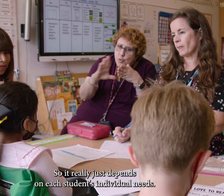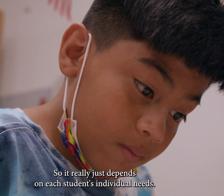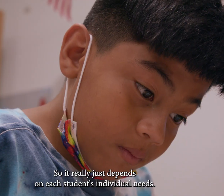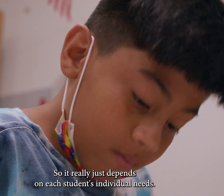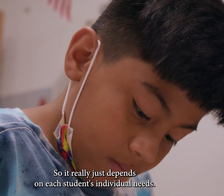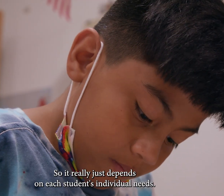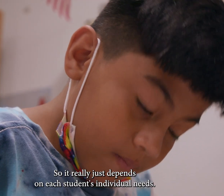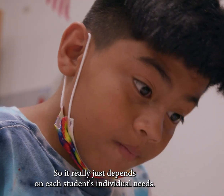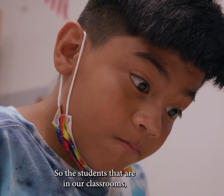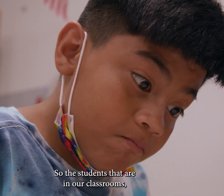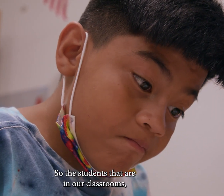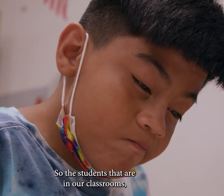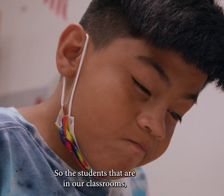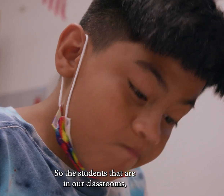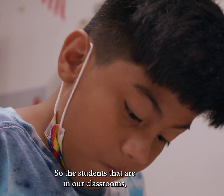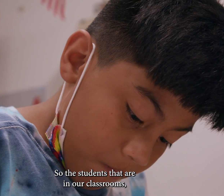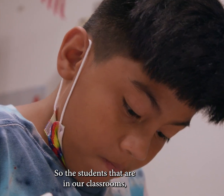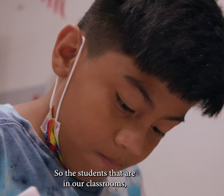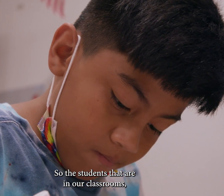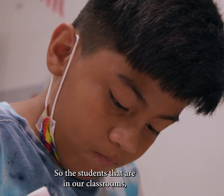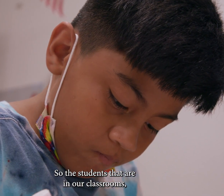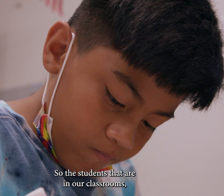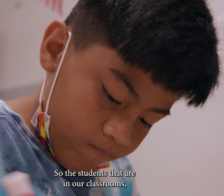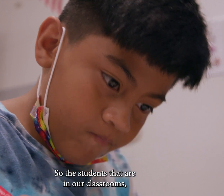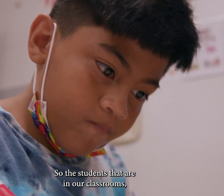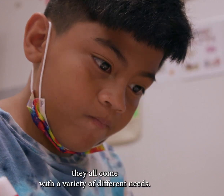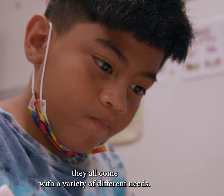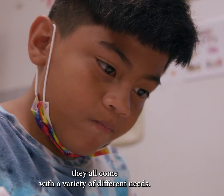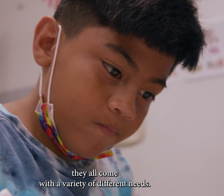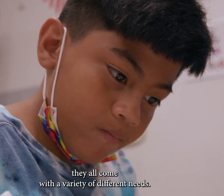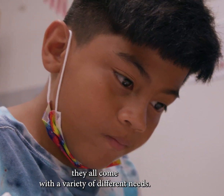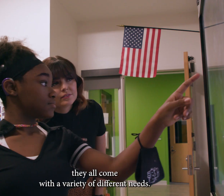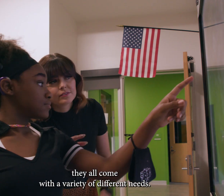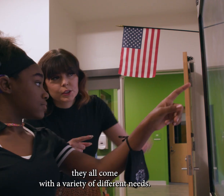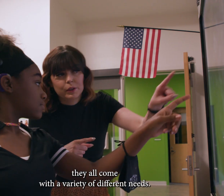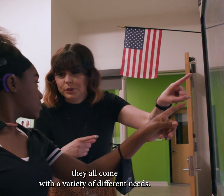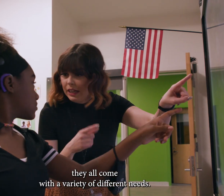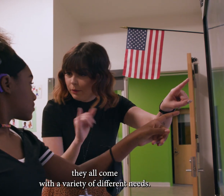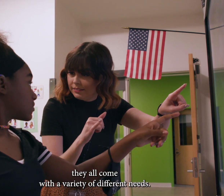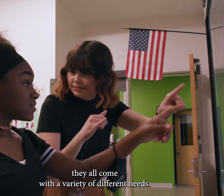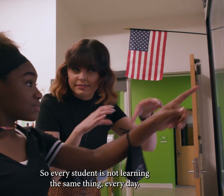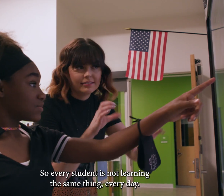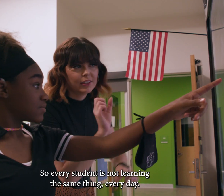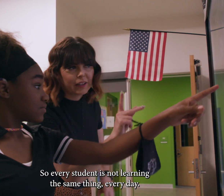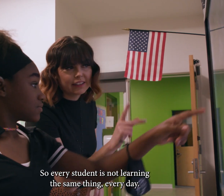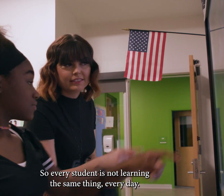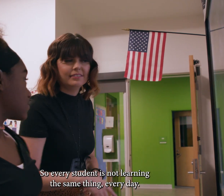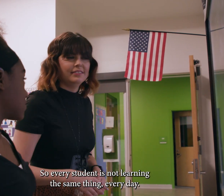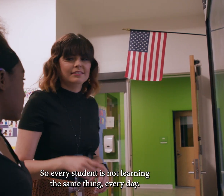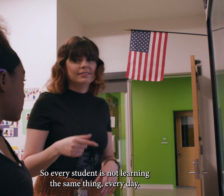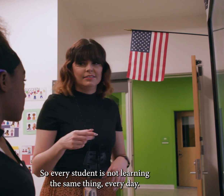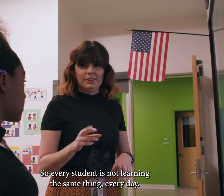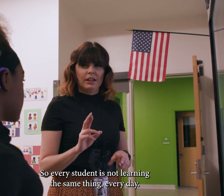needs. So the students that are in our classrooms, they all come with a variety of different needs. So every